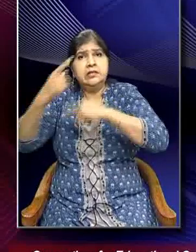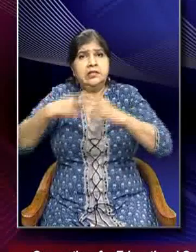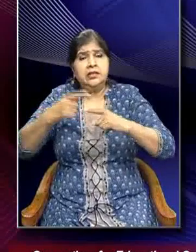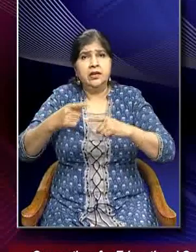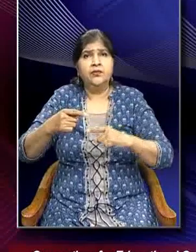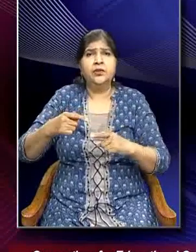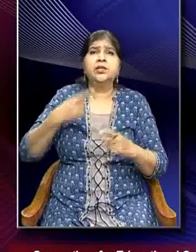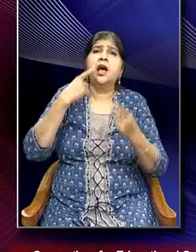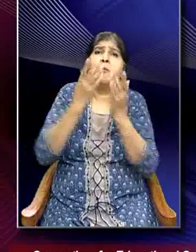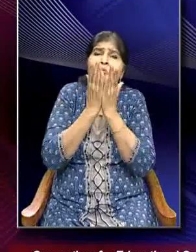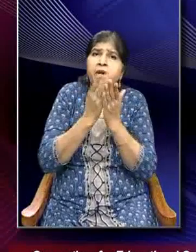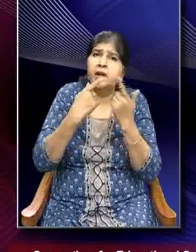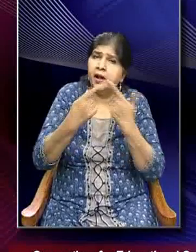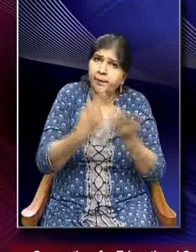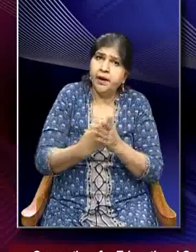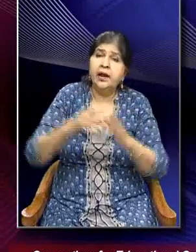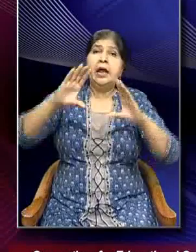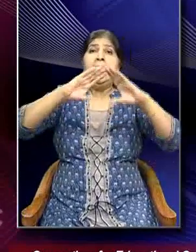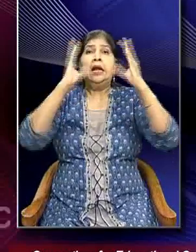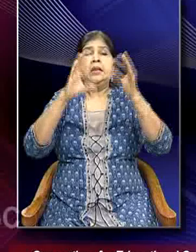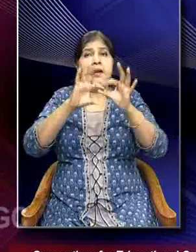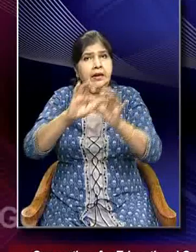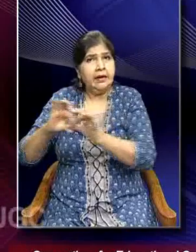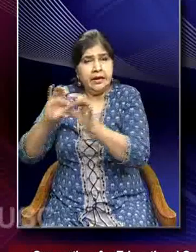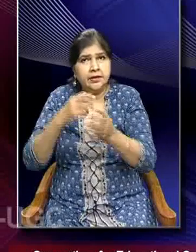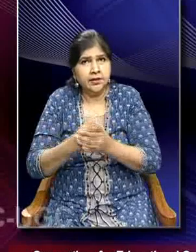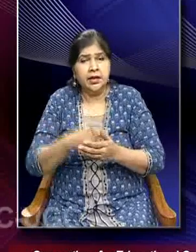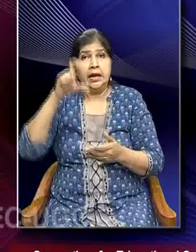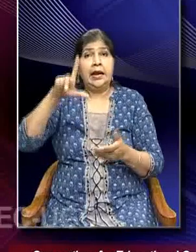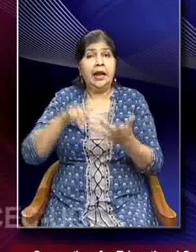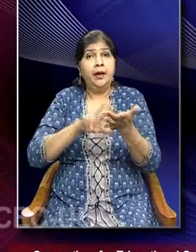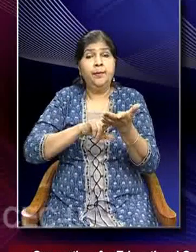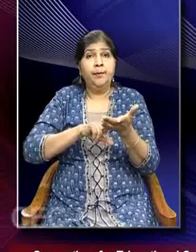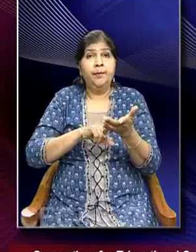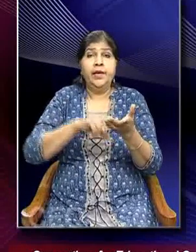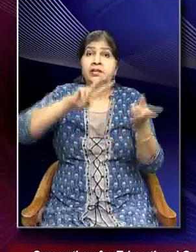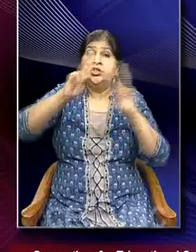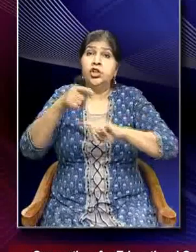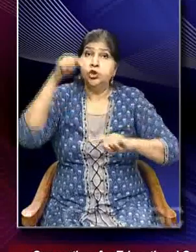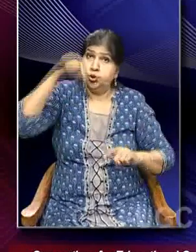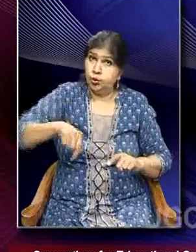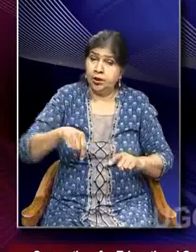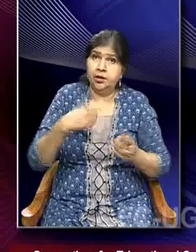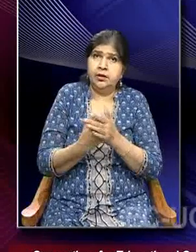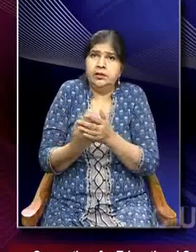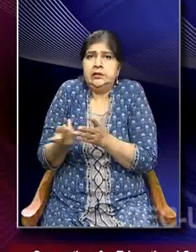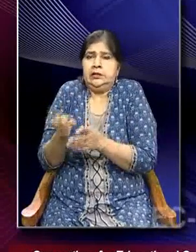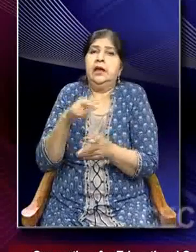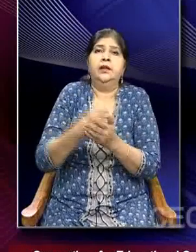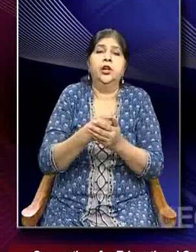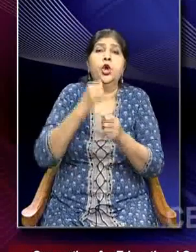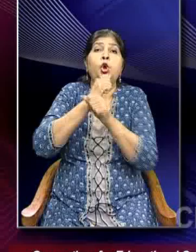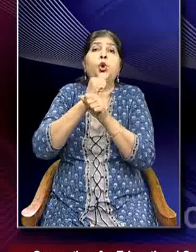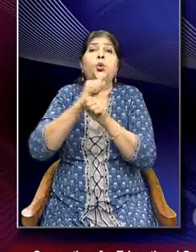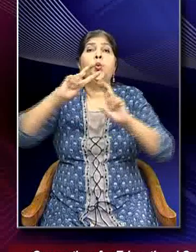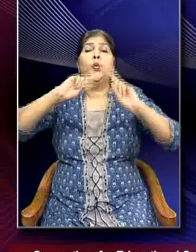debates in international relations. Climate change today is an important place in global summits. Climate